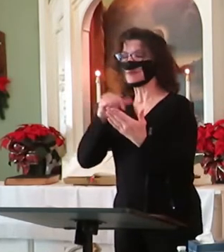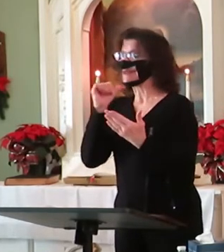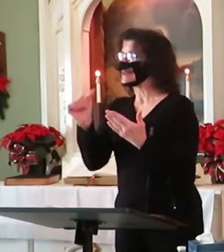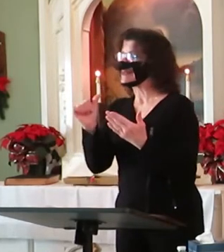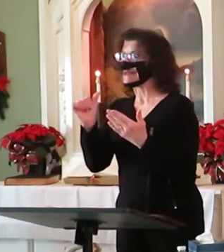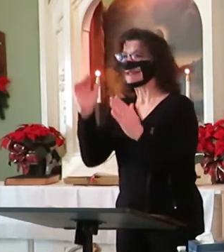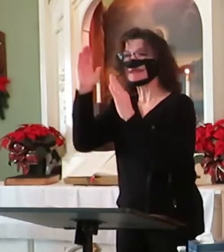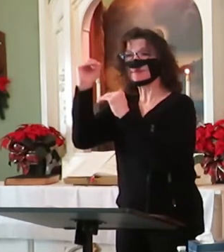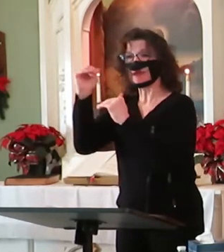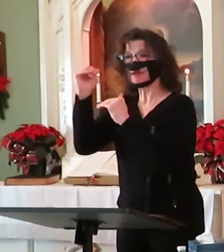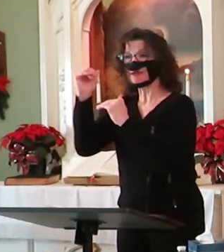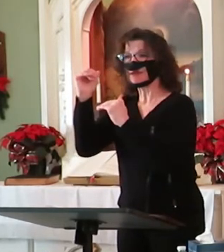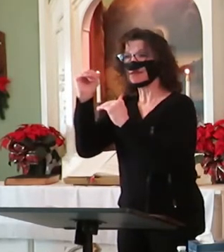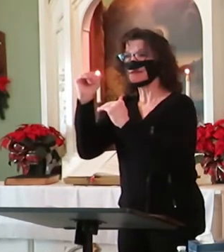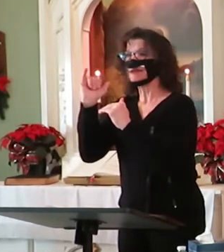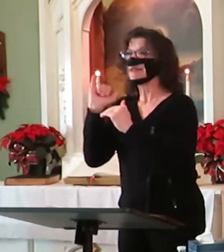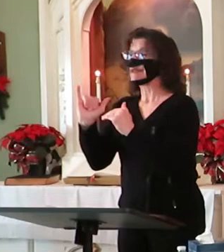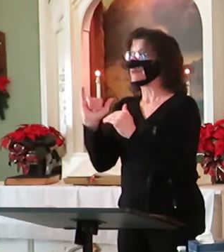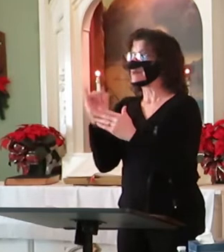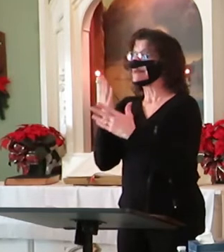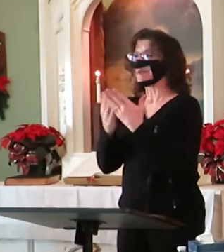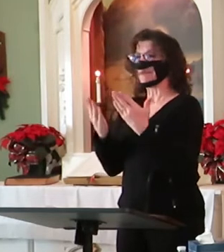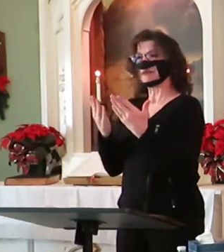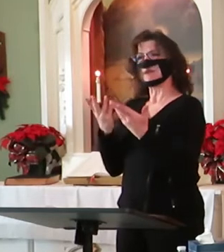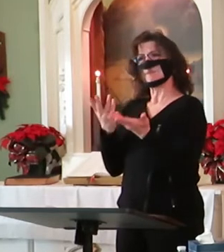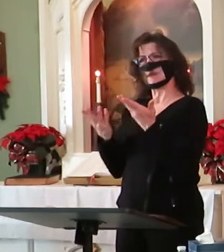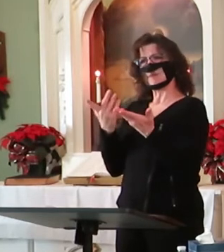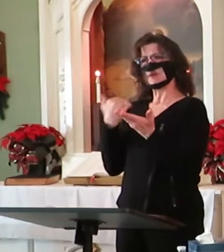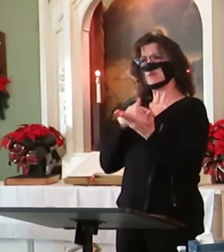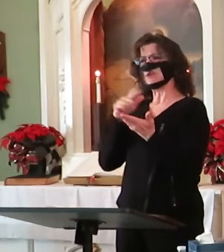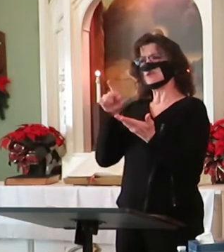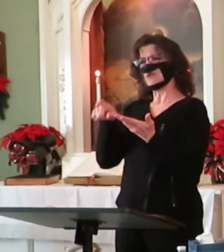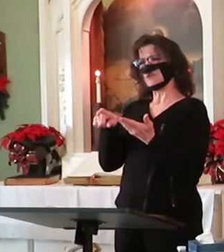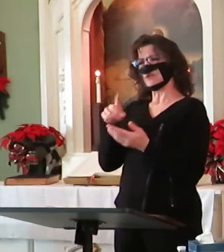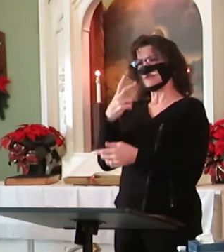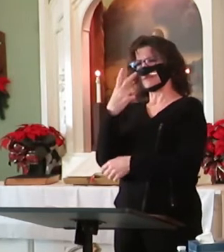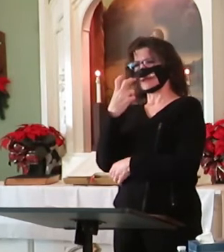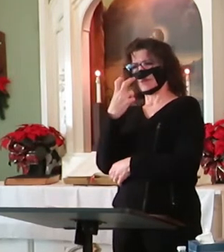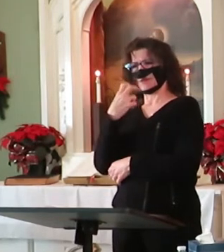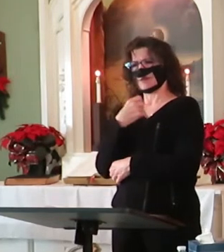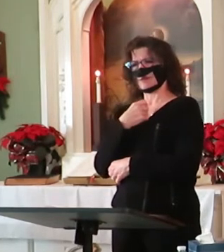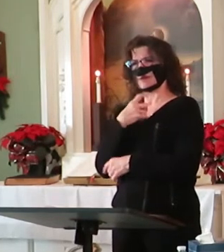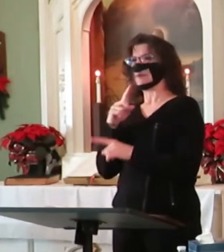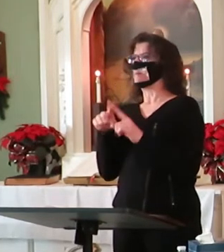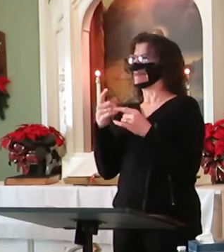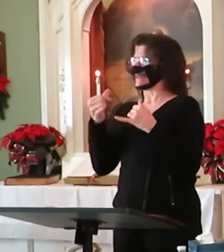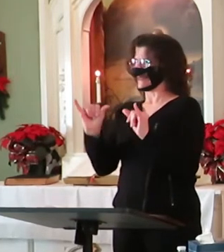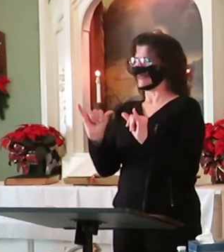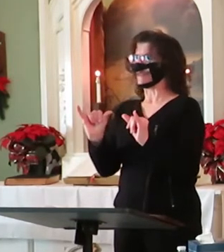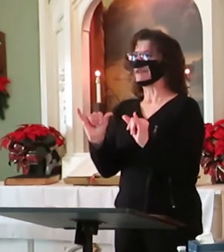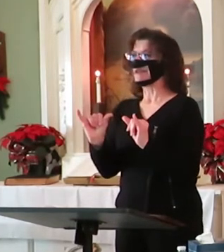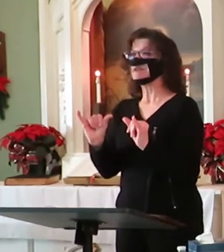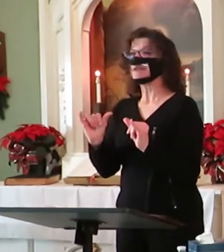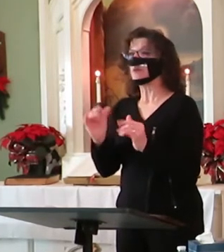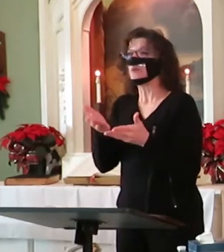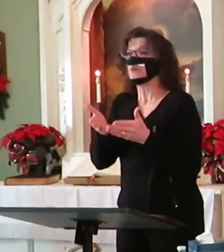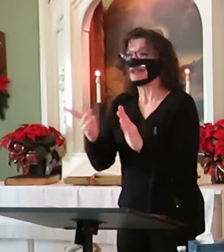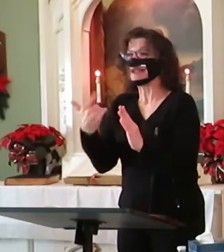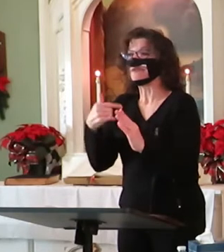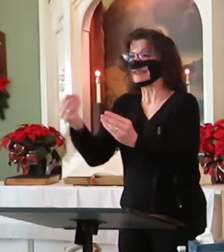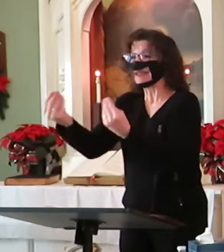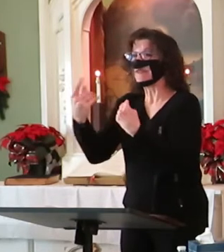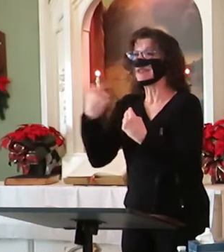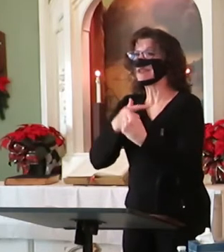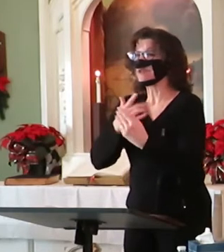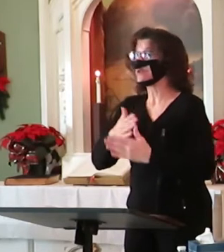opened to question by a rational doubter. Nevertheless, the source of great joy. So in this same vein, I